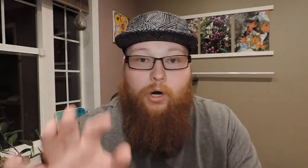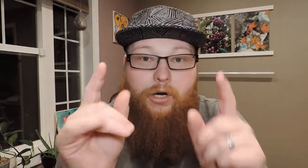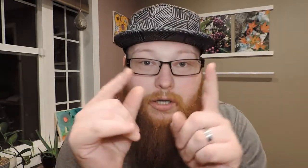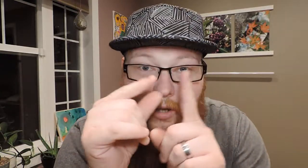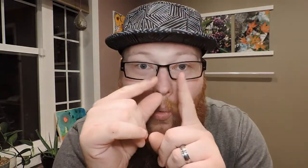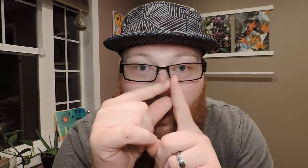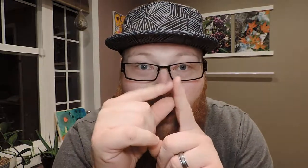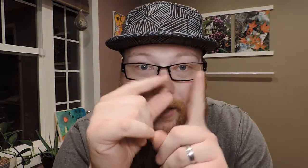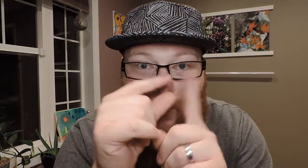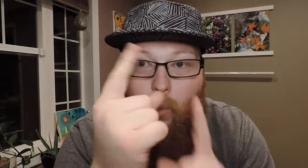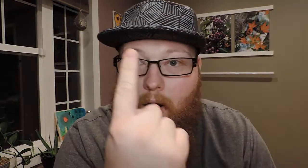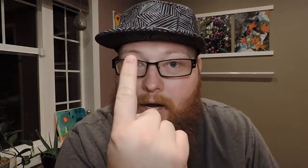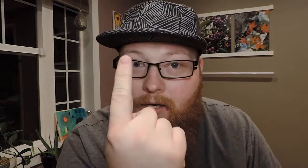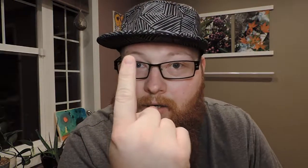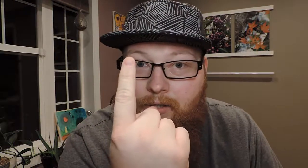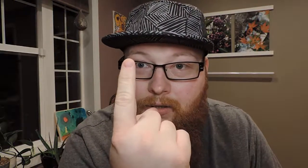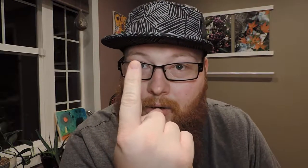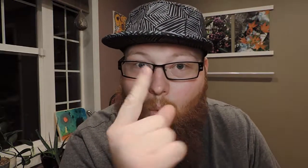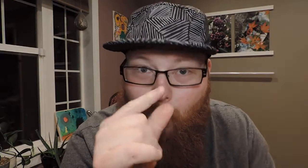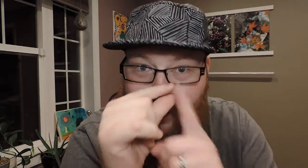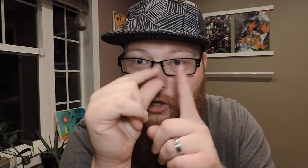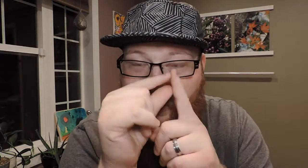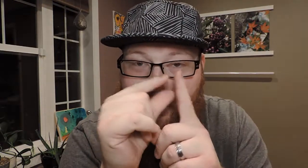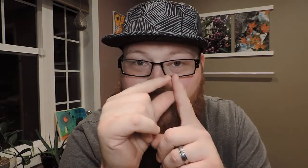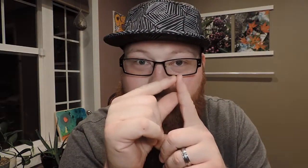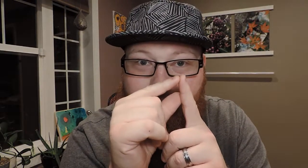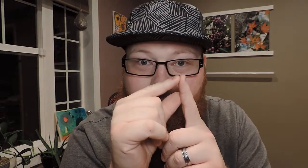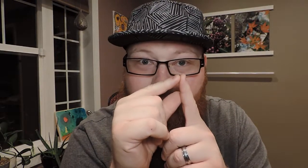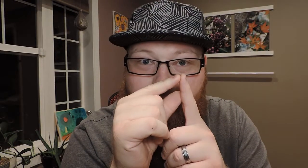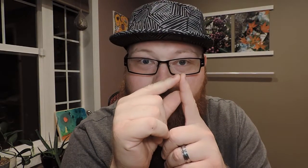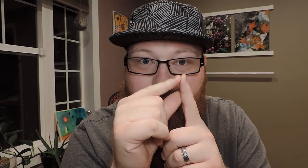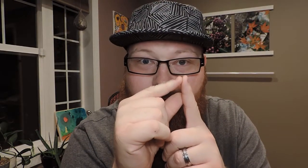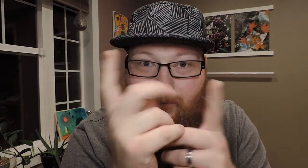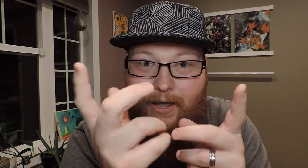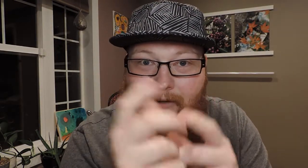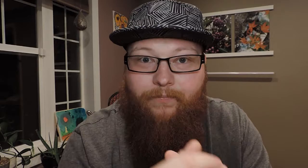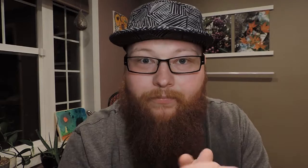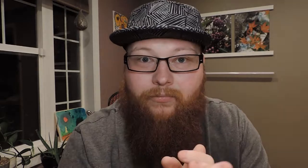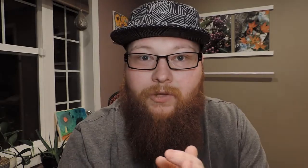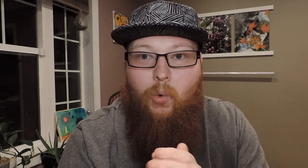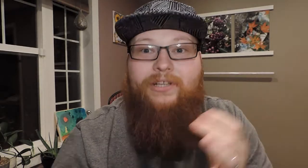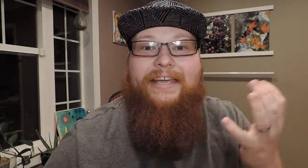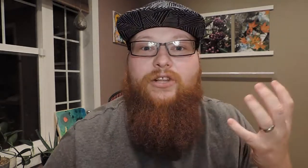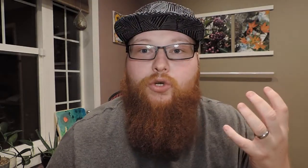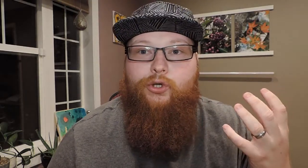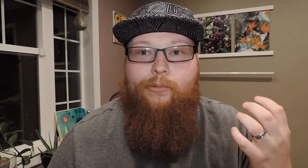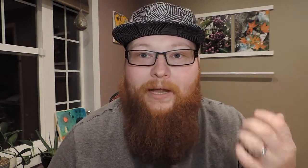word, the word, one word. Right? With instrument.